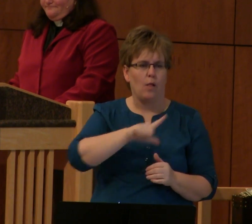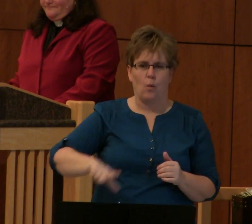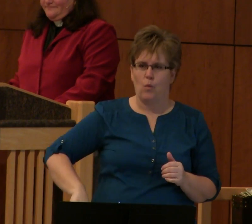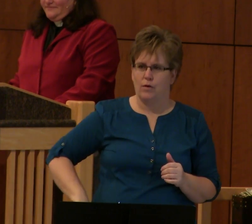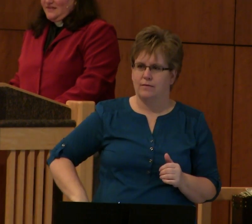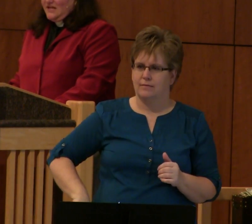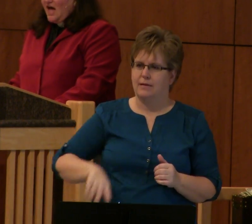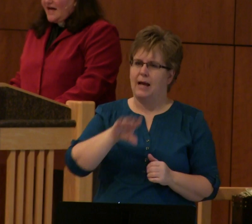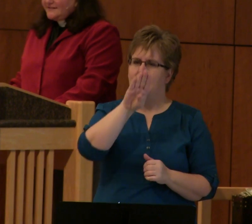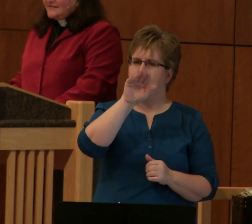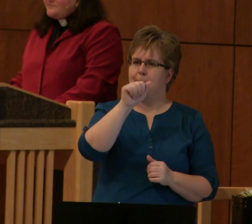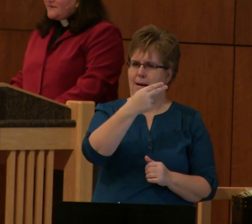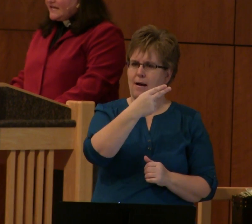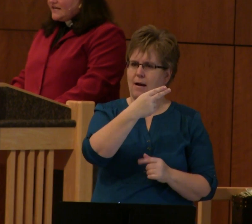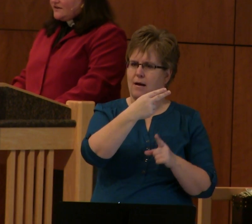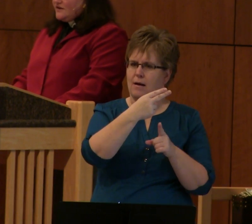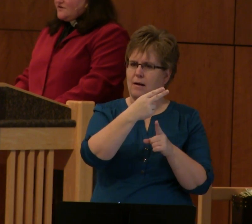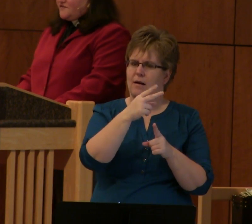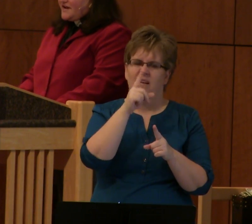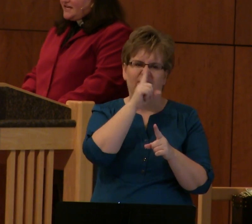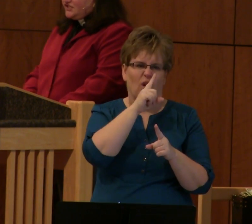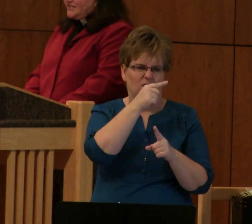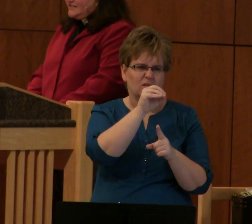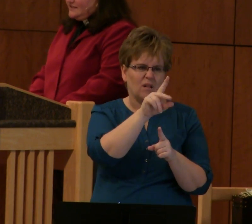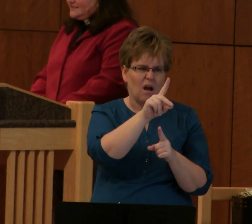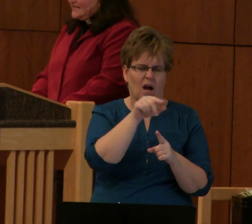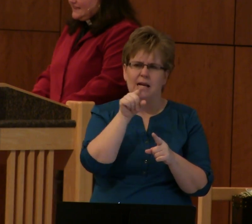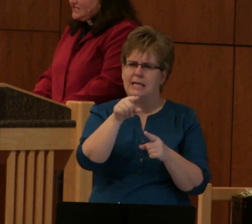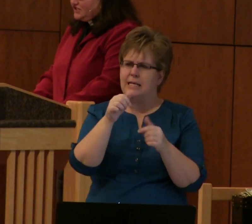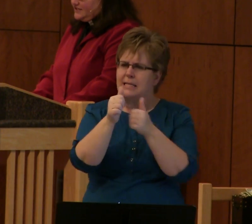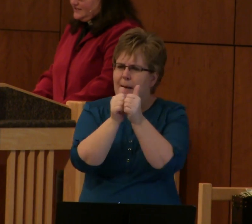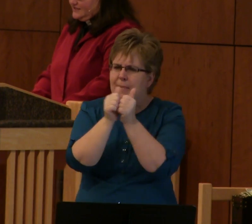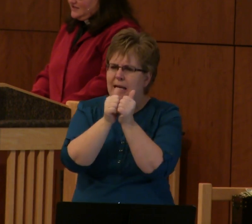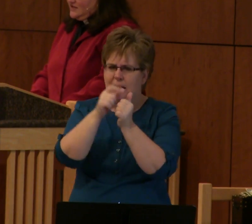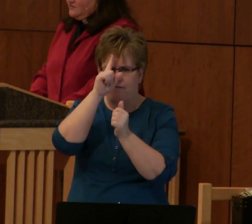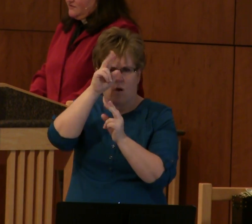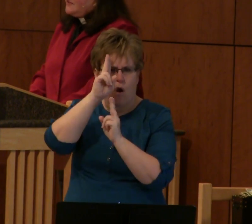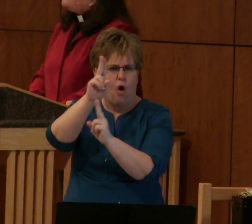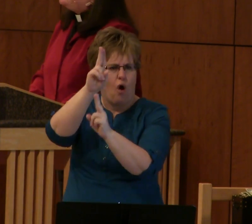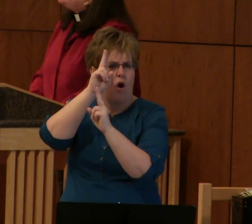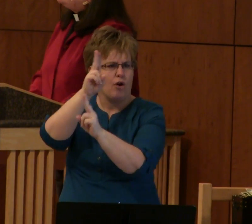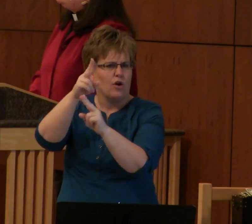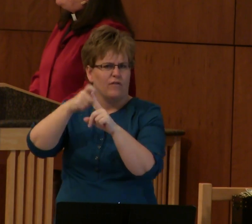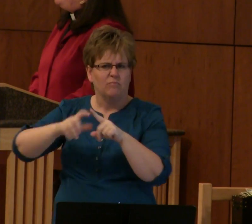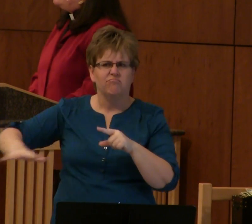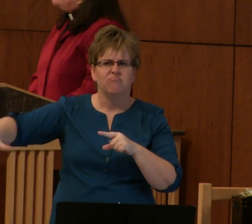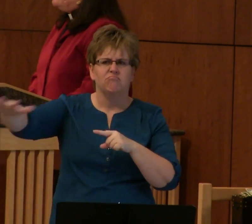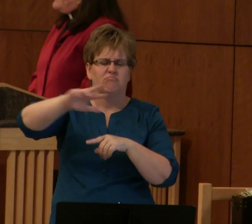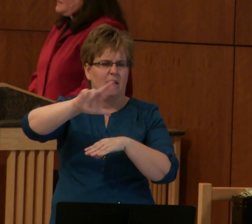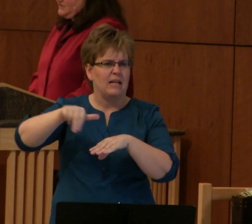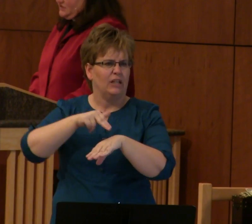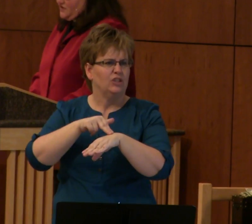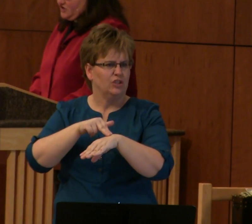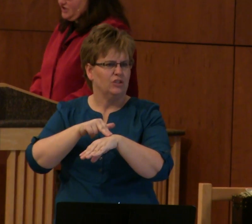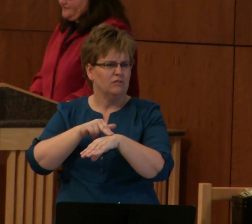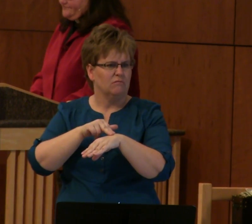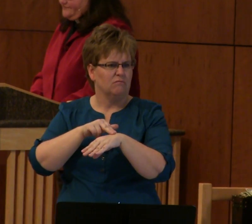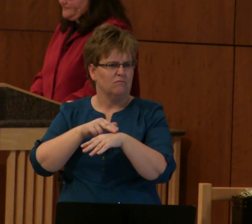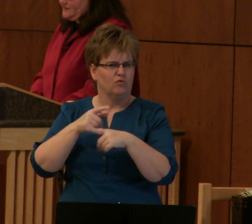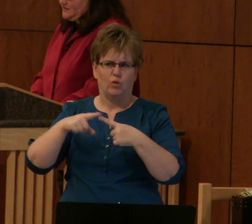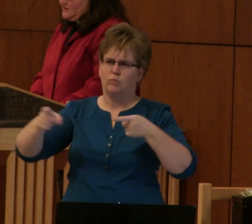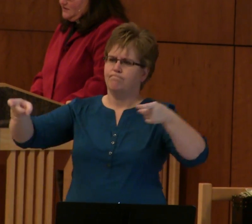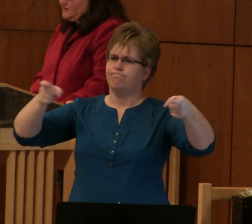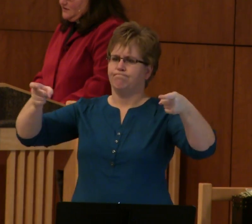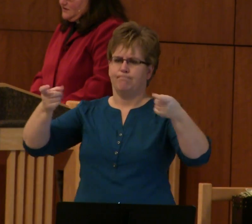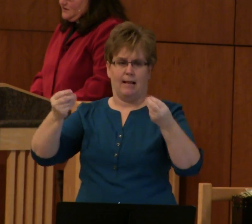Baal. God's competing for nations' allegiance with the original weapons of mass destruction.